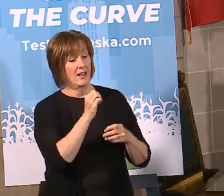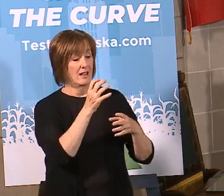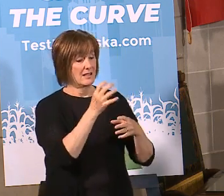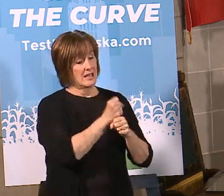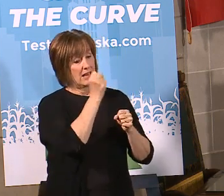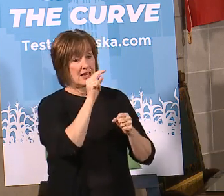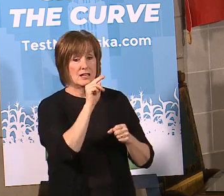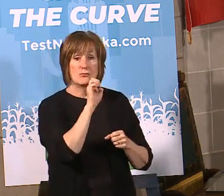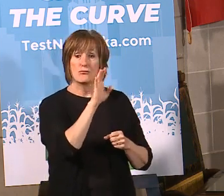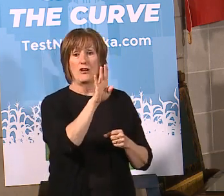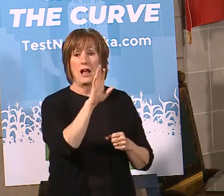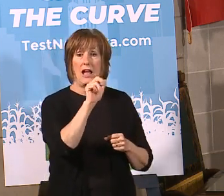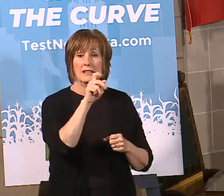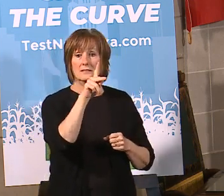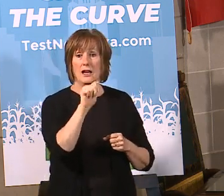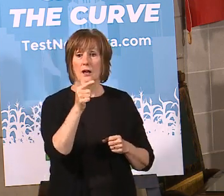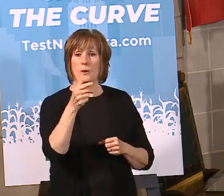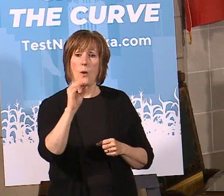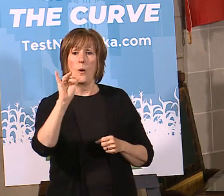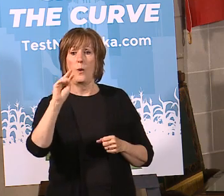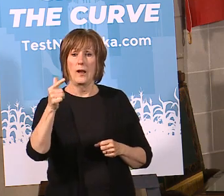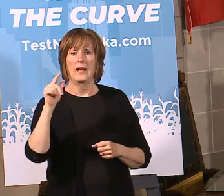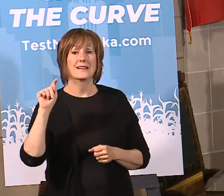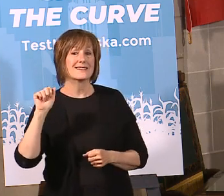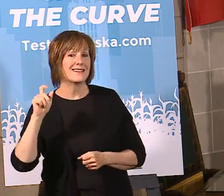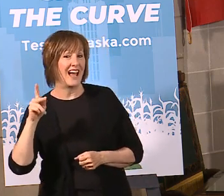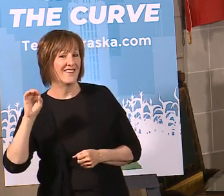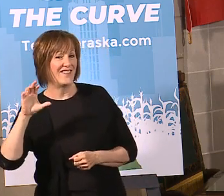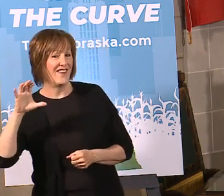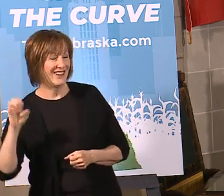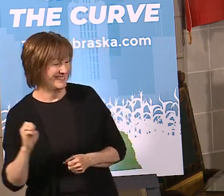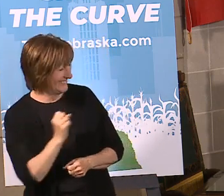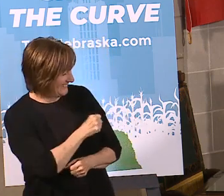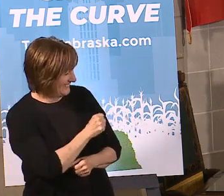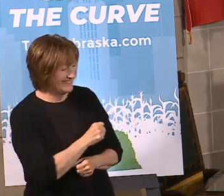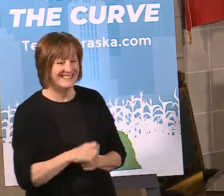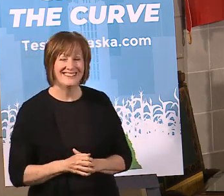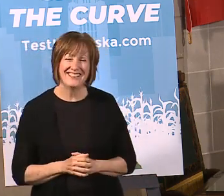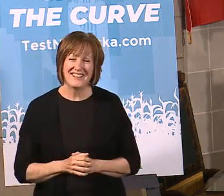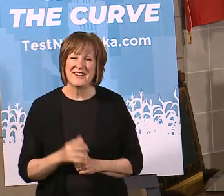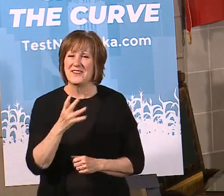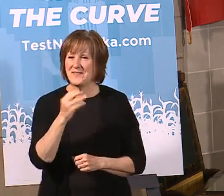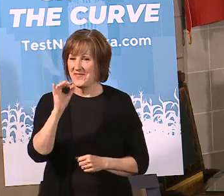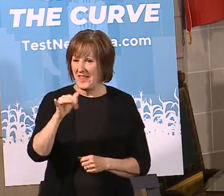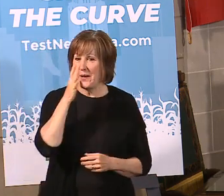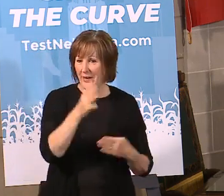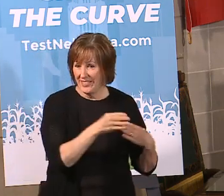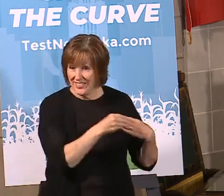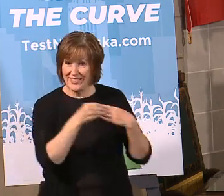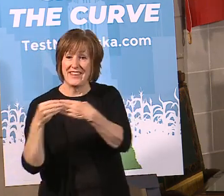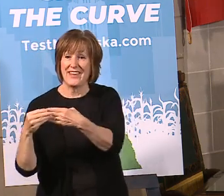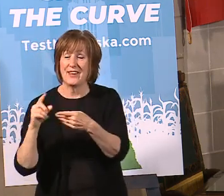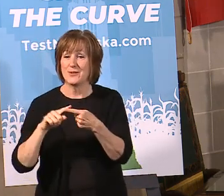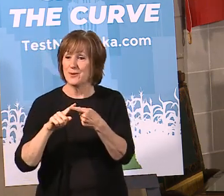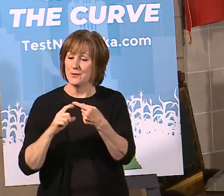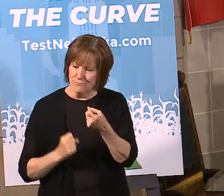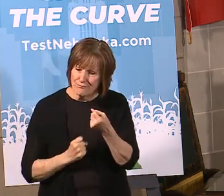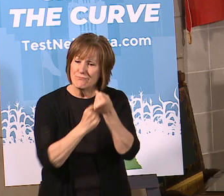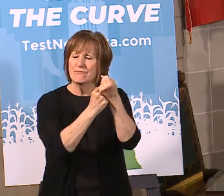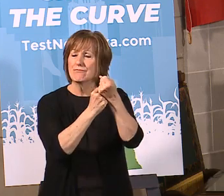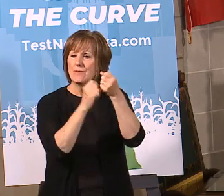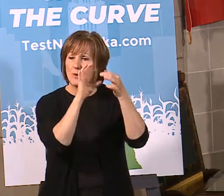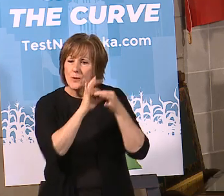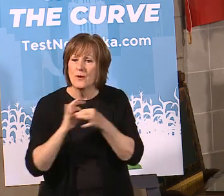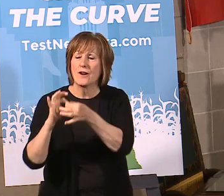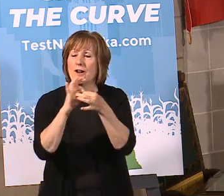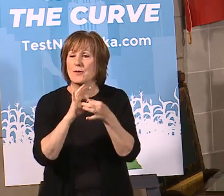Growing Task Force. Yes. And that will lead the way to bolstering cooperation